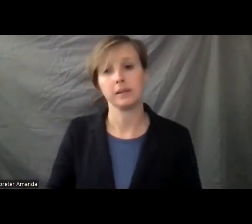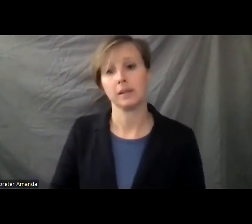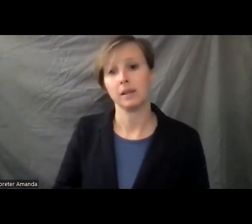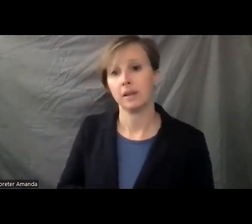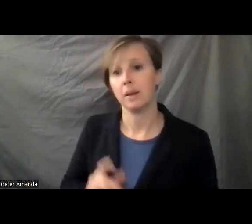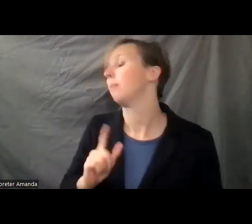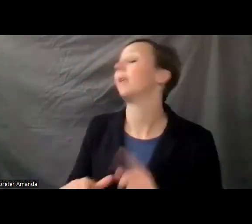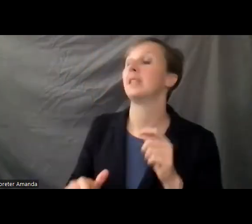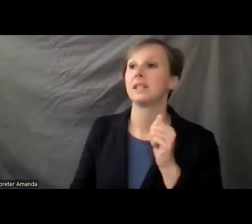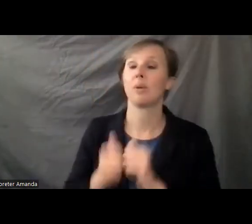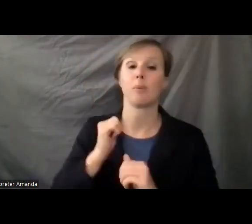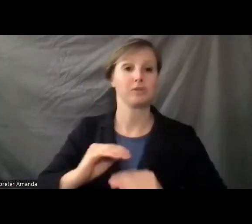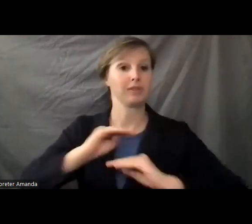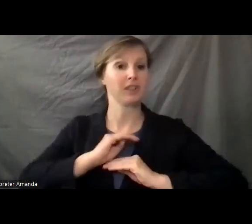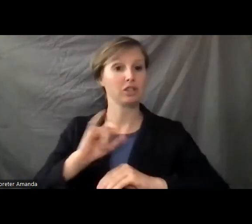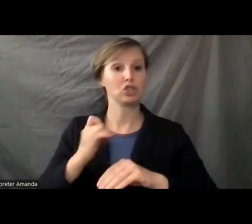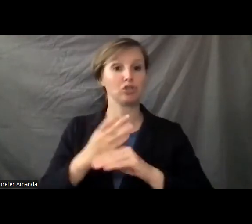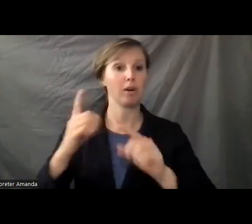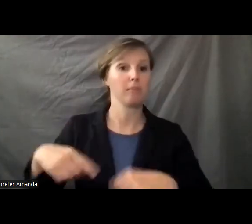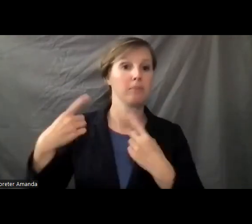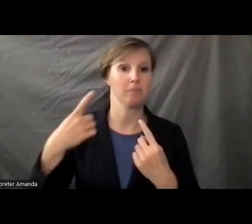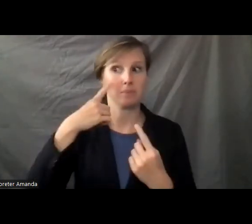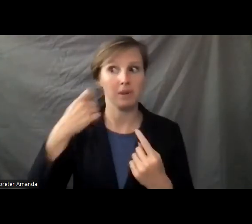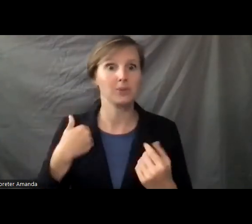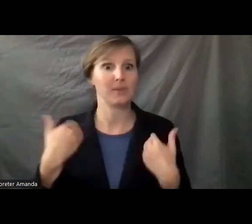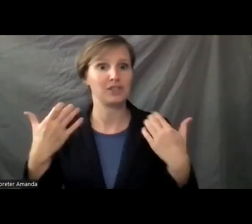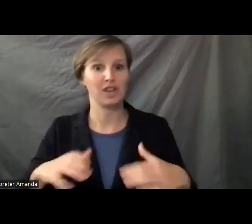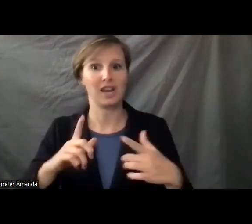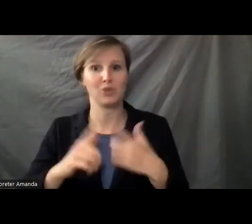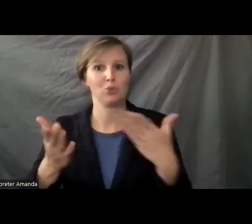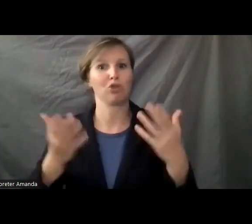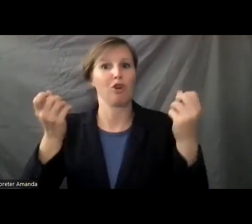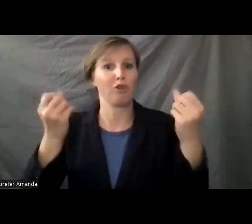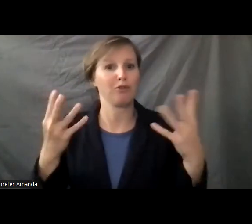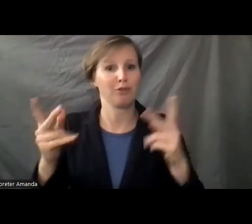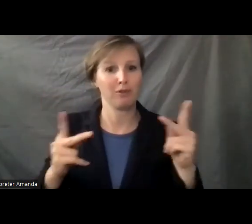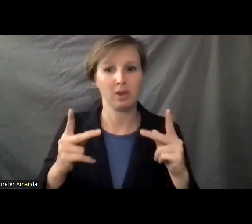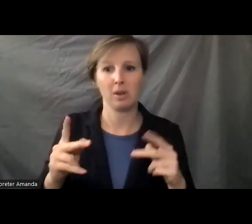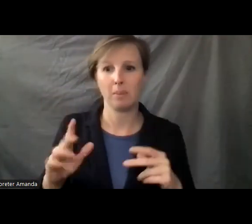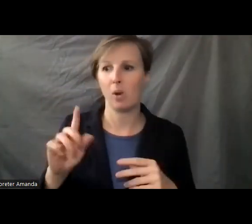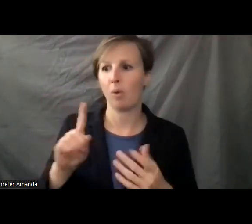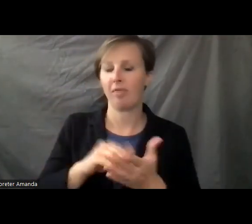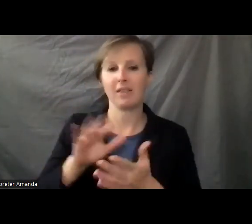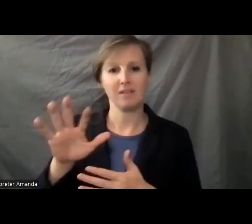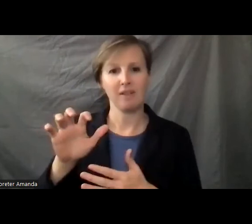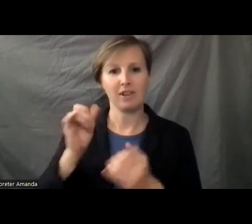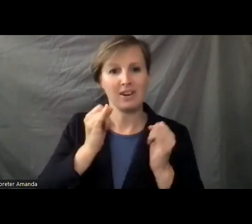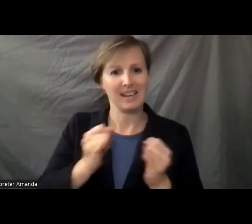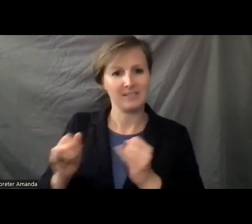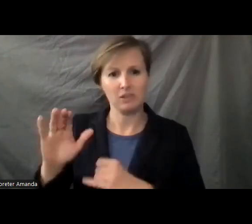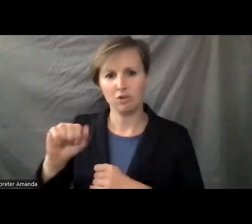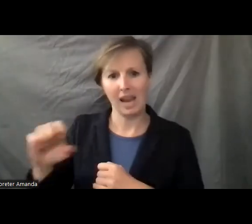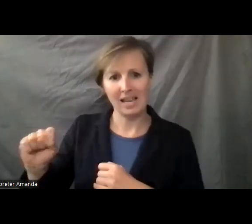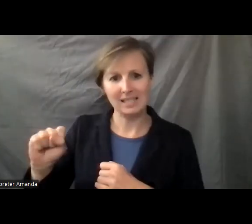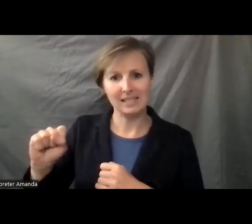is the most fulfilling job I've ever had because we have a chance to serve so many people. We do about 1500 individual cases a year through the